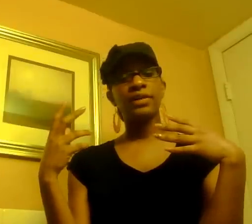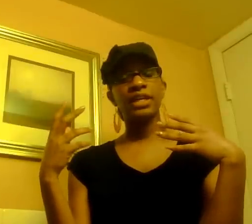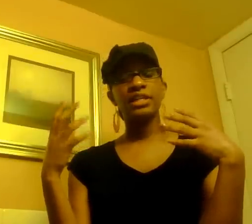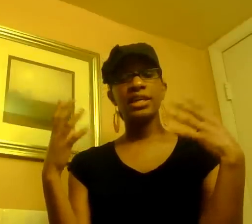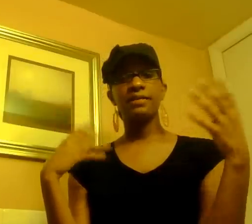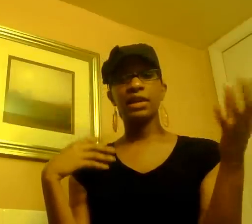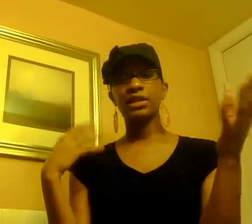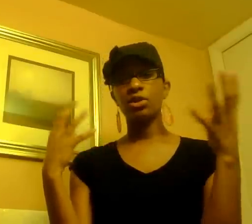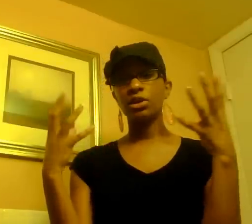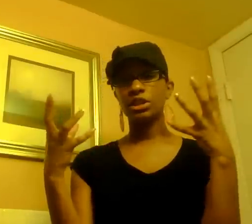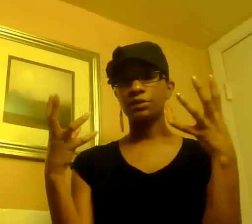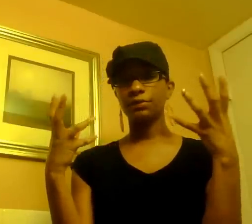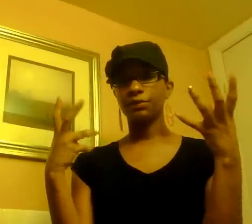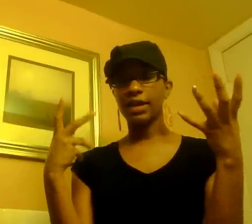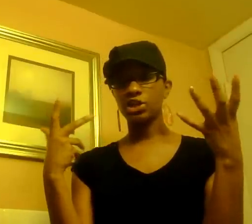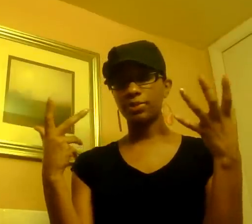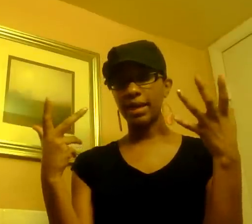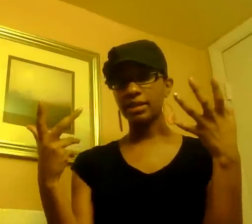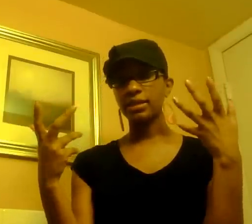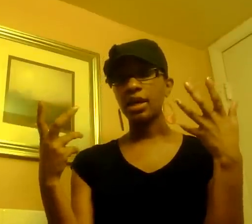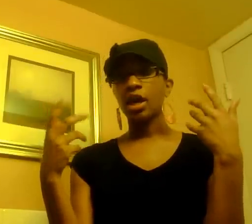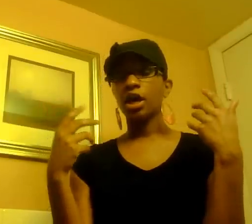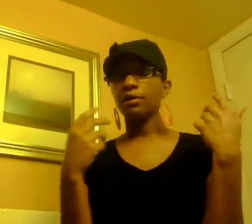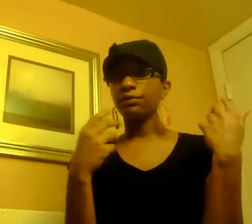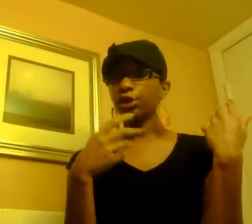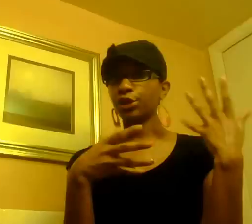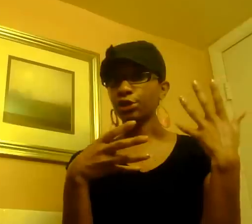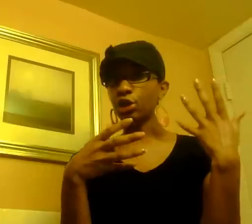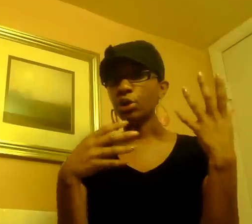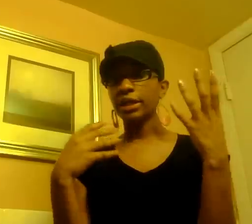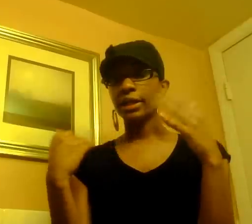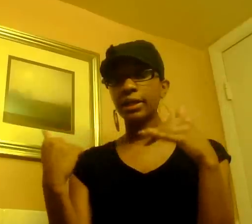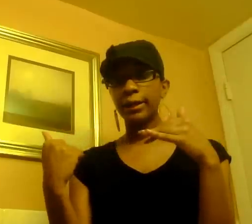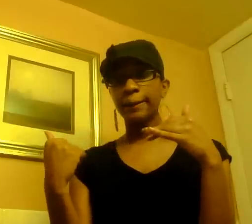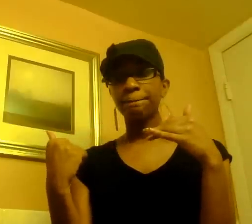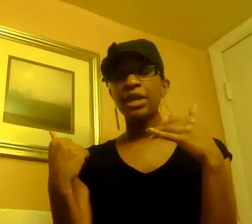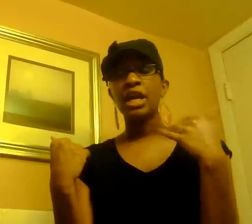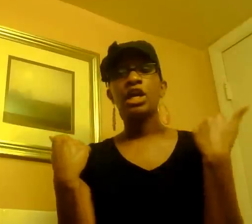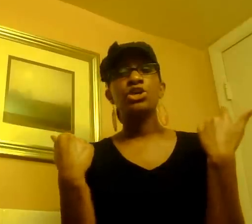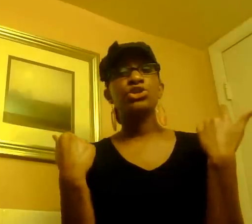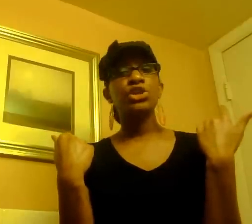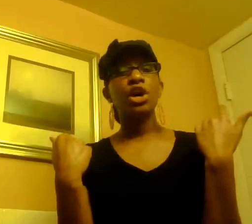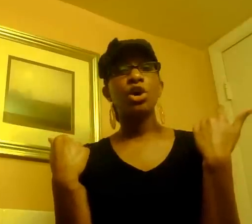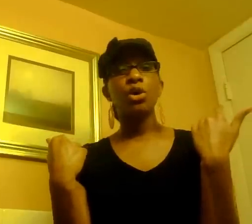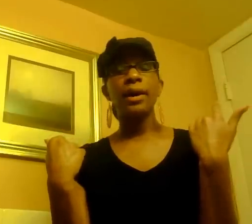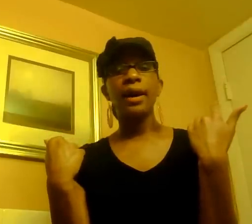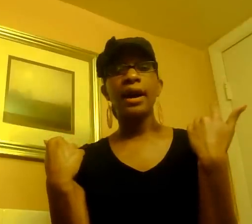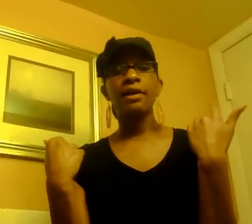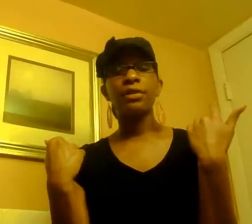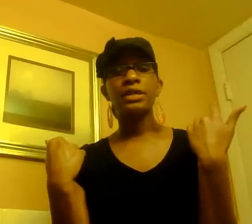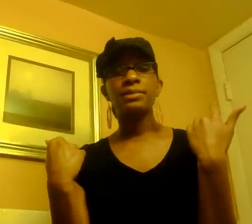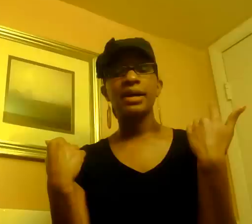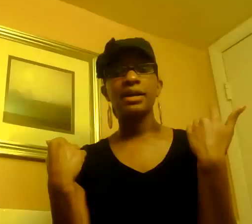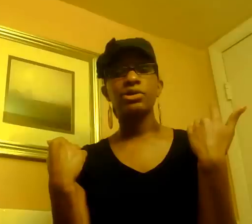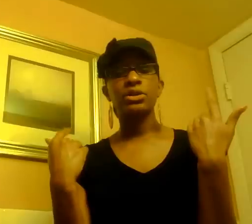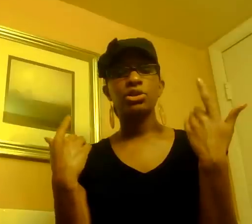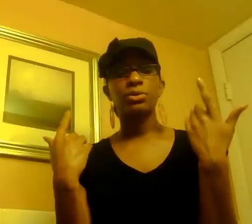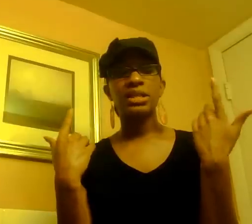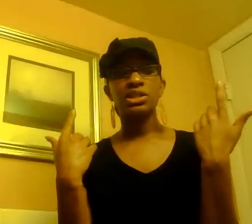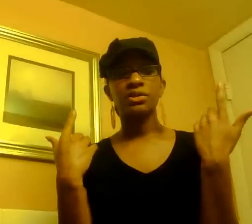it he's having like all these different flashbacks of the girl and him so i read somebody else interpretation of